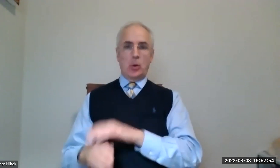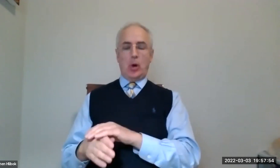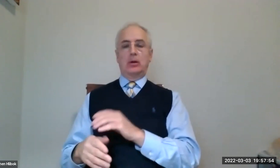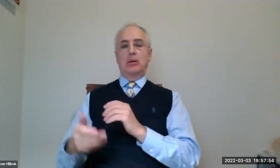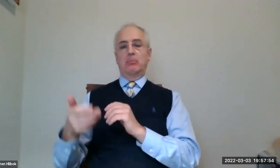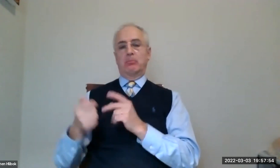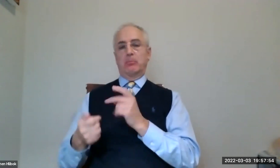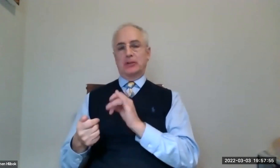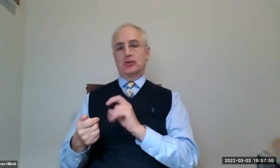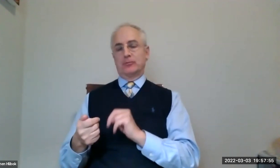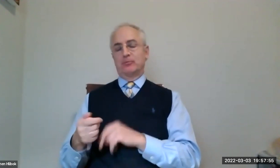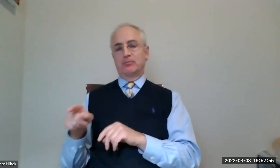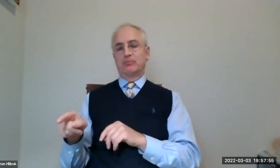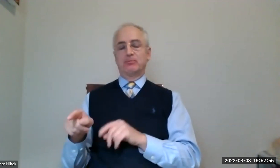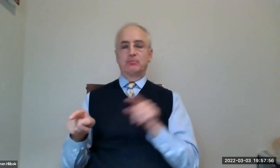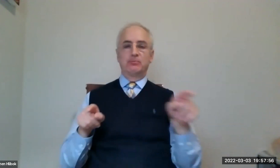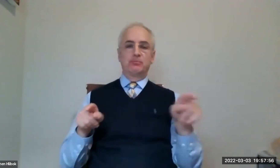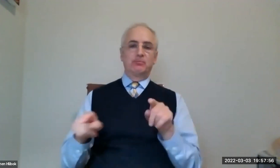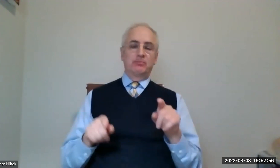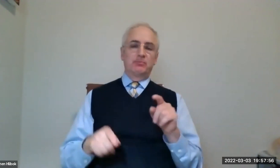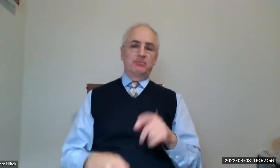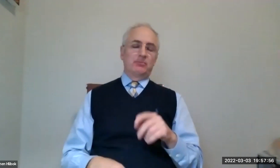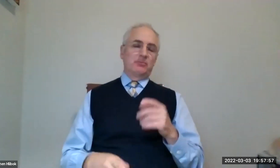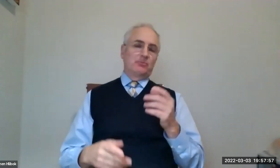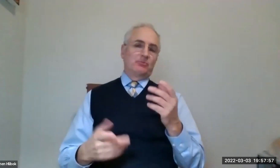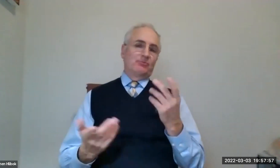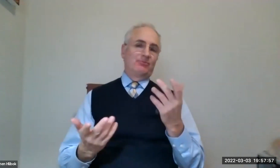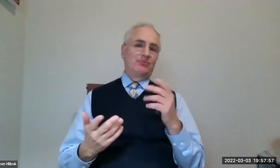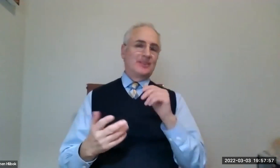So some, you will have to pay taxes on a pension depending on the state.